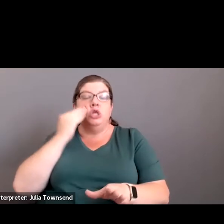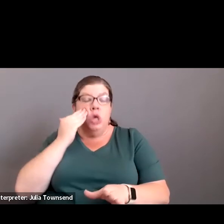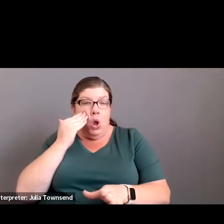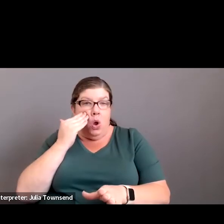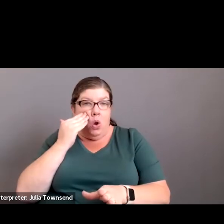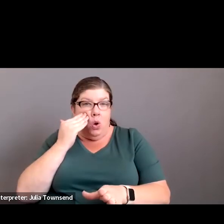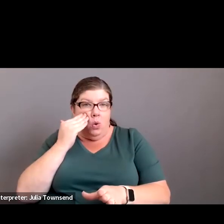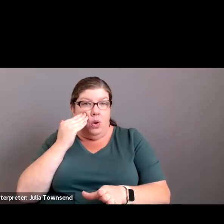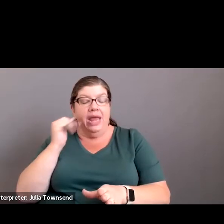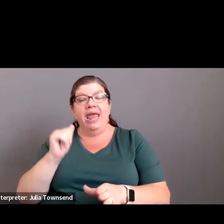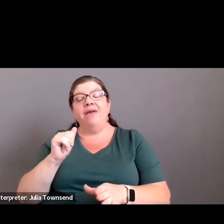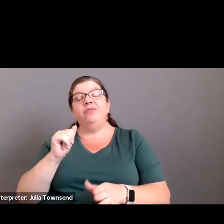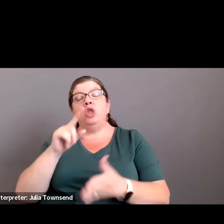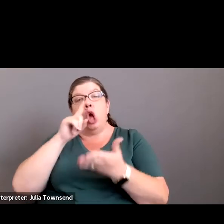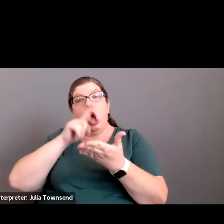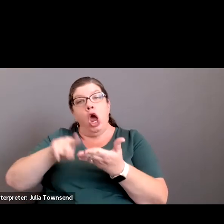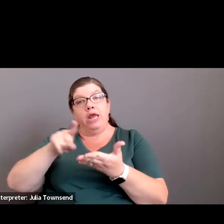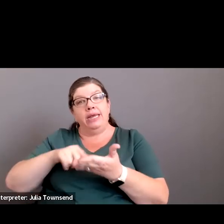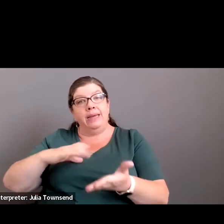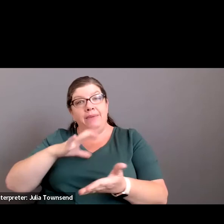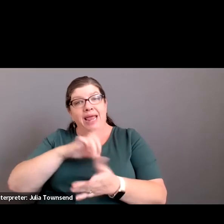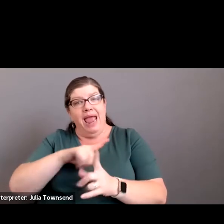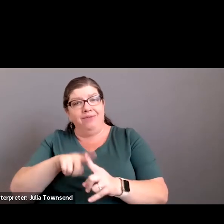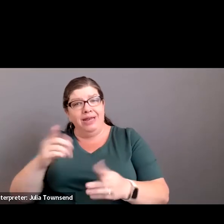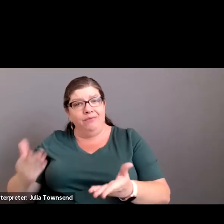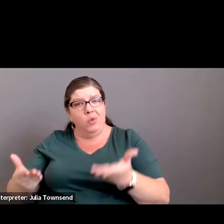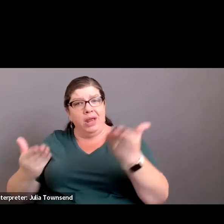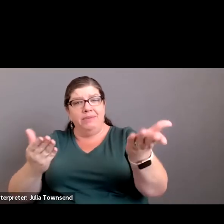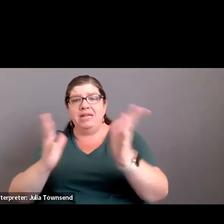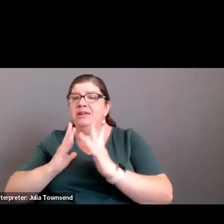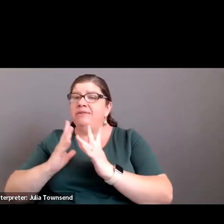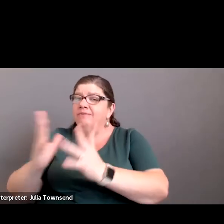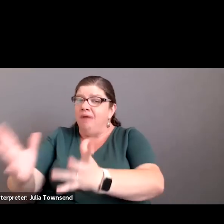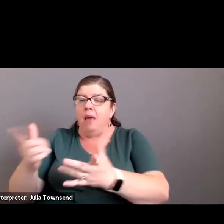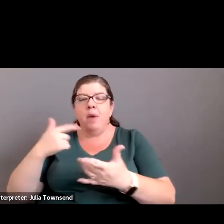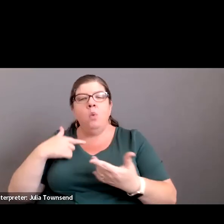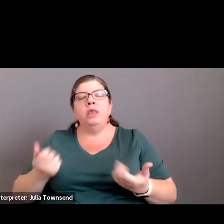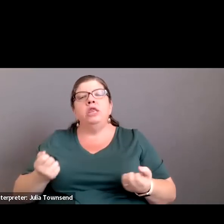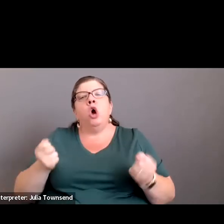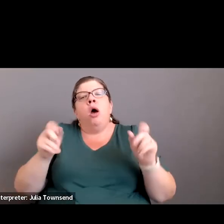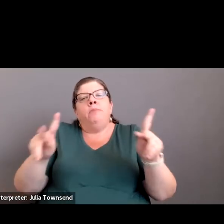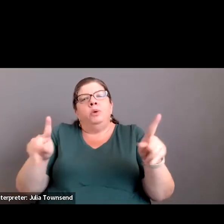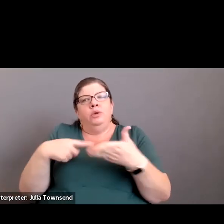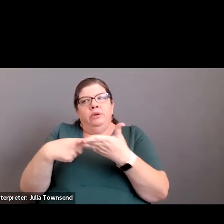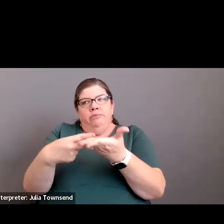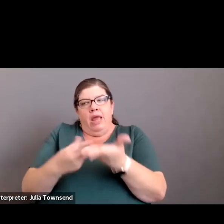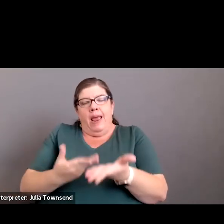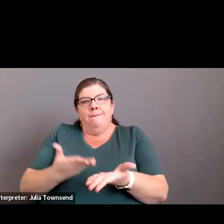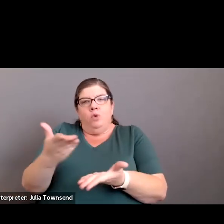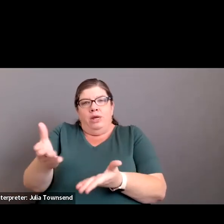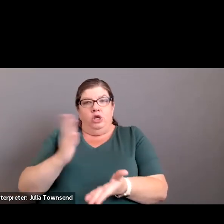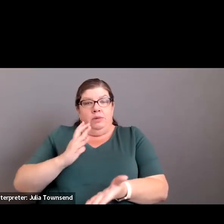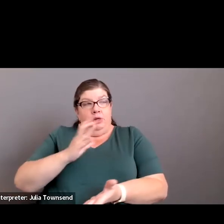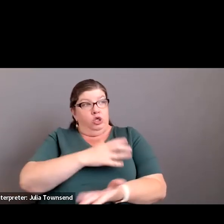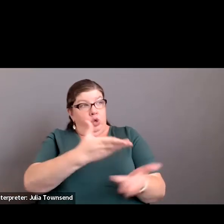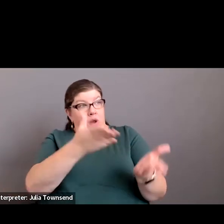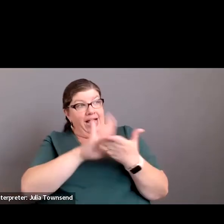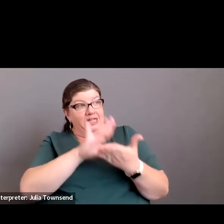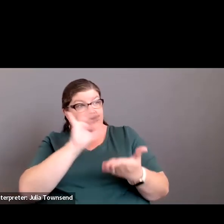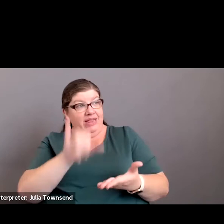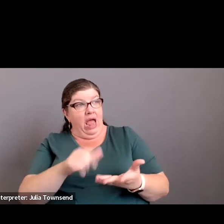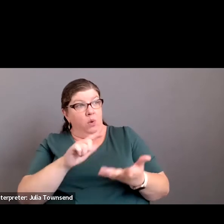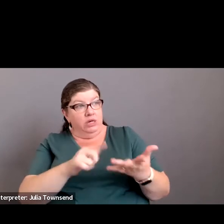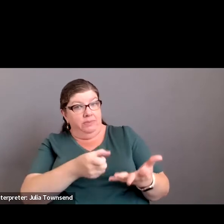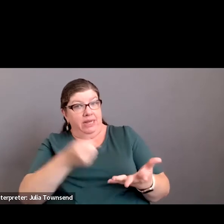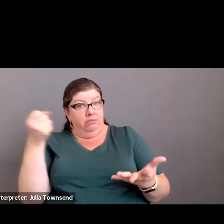committee recommends something different, then that is fine. But I'd like to have the opportunity to bring that to the committee. So are you asking for that